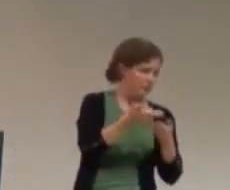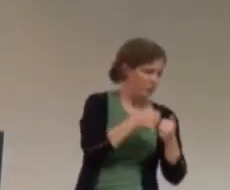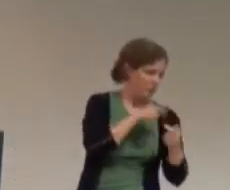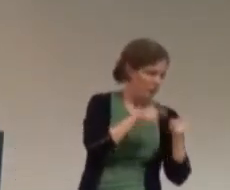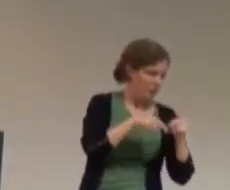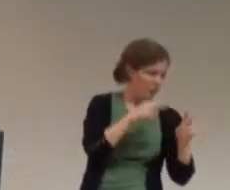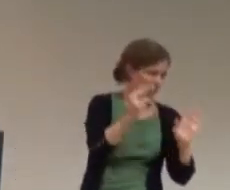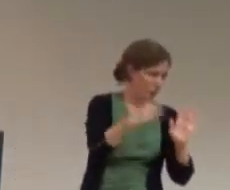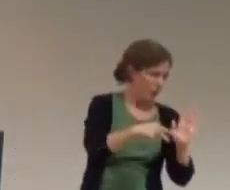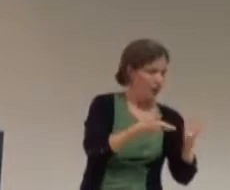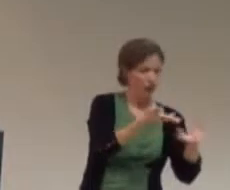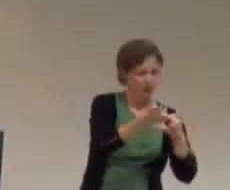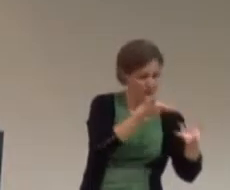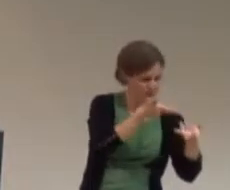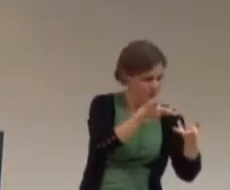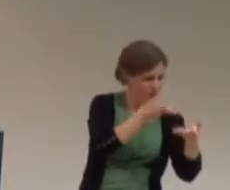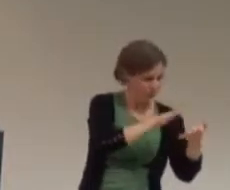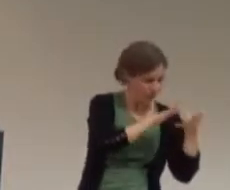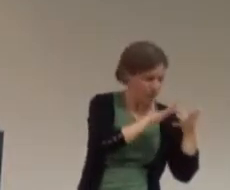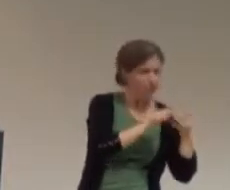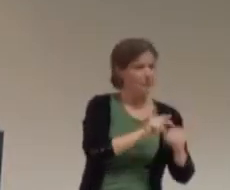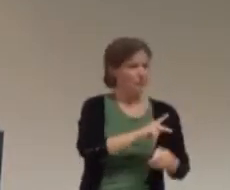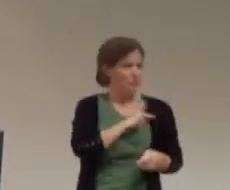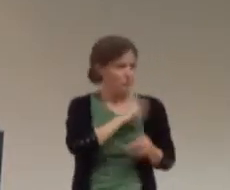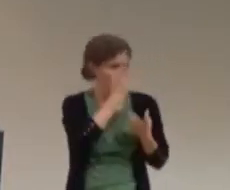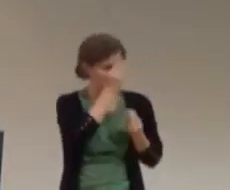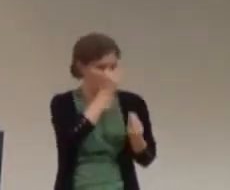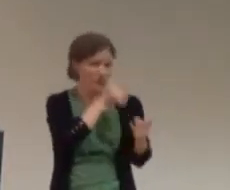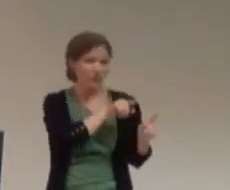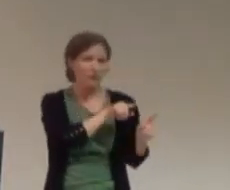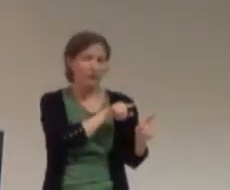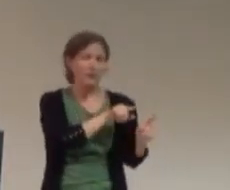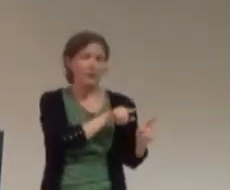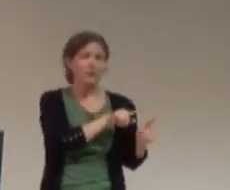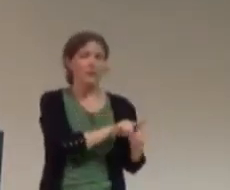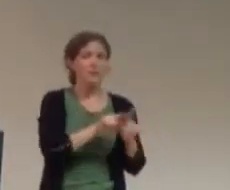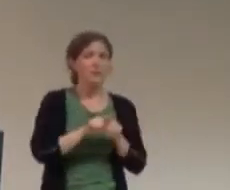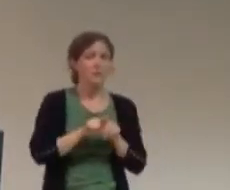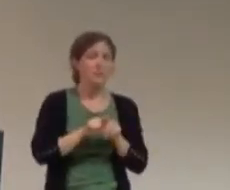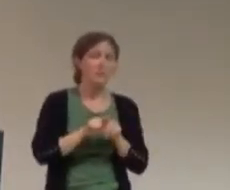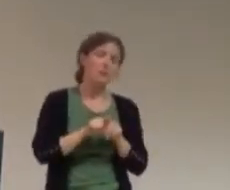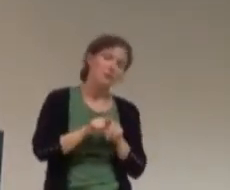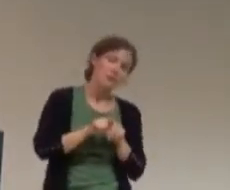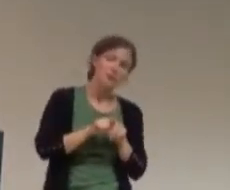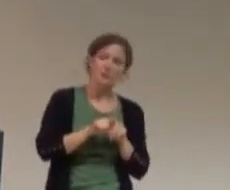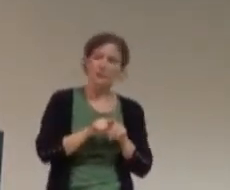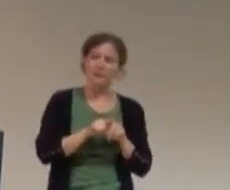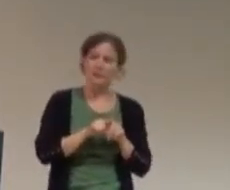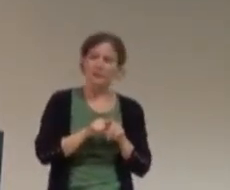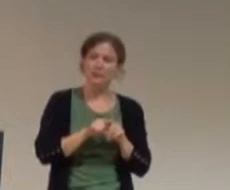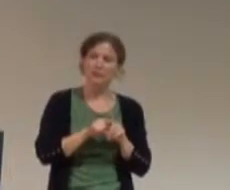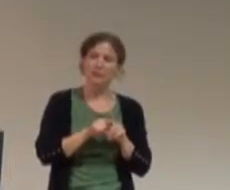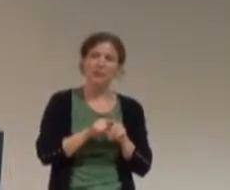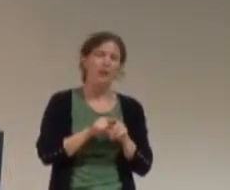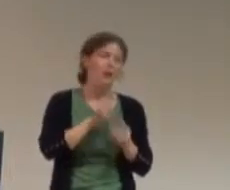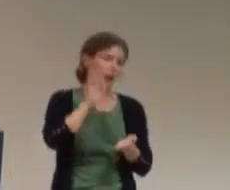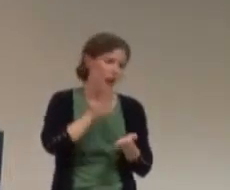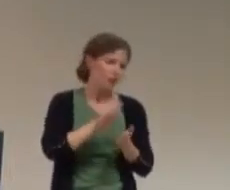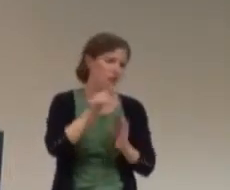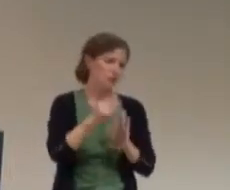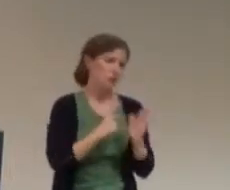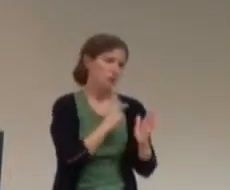easy. Um, the content is more personal. And it sounds kinda strange, but it is less subject to scrutiny.